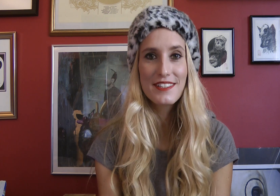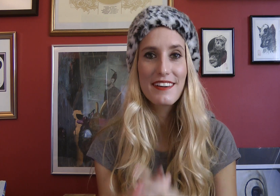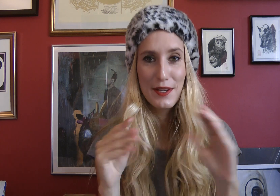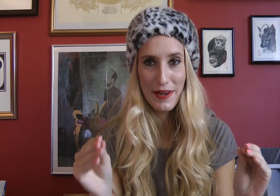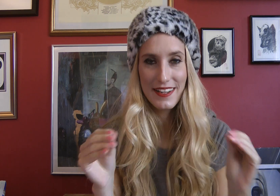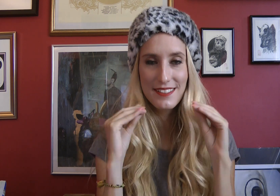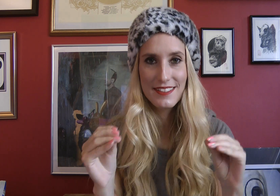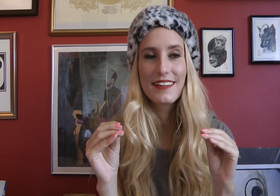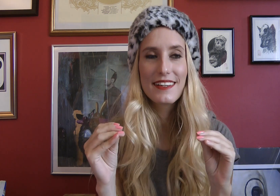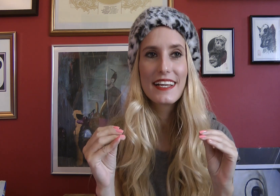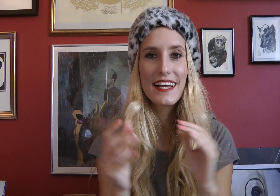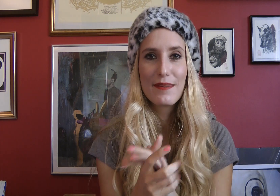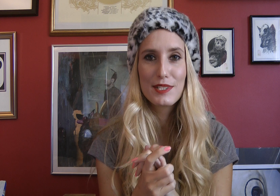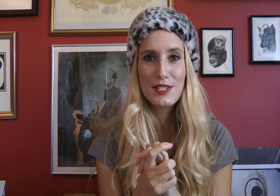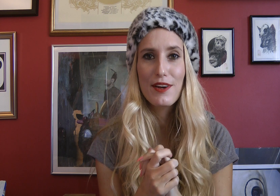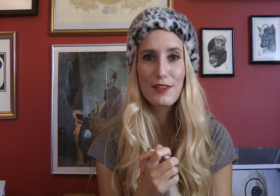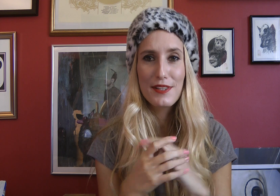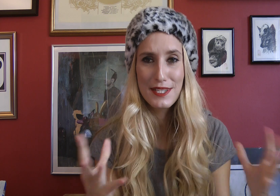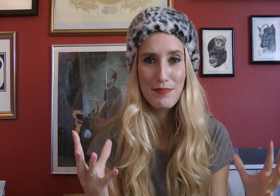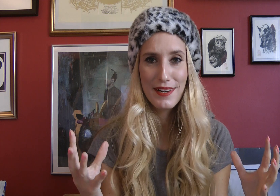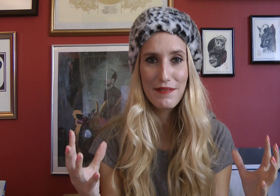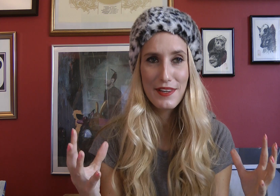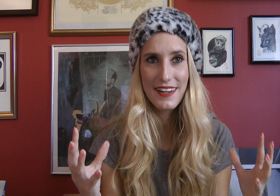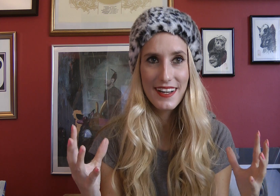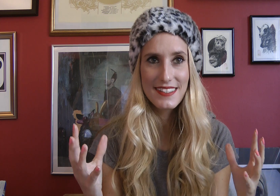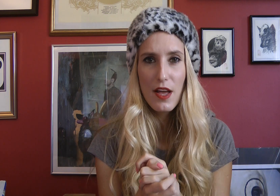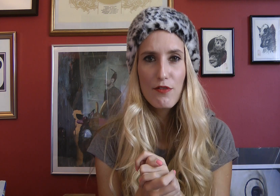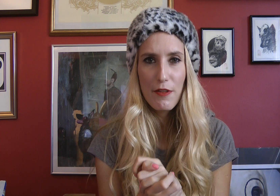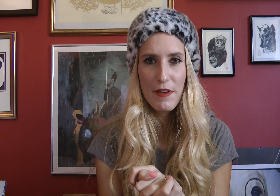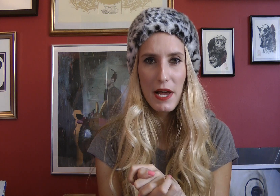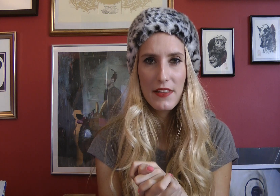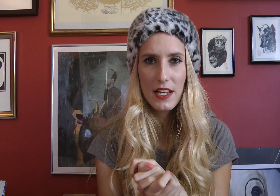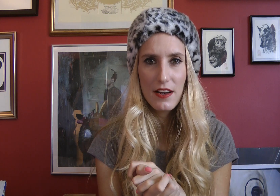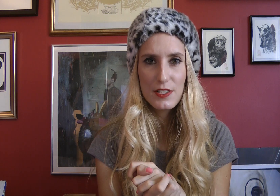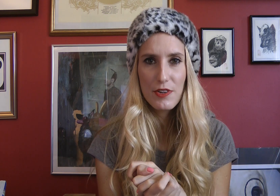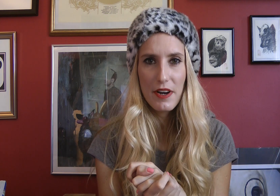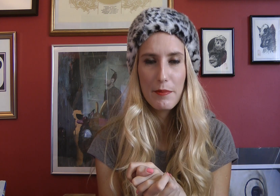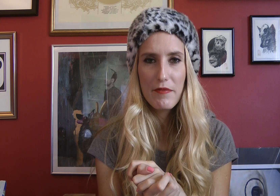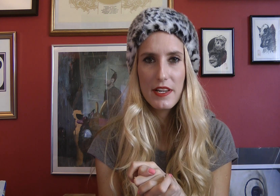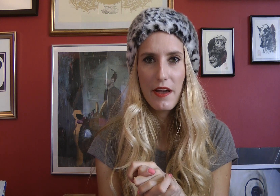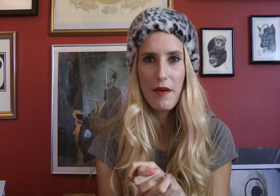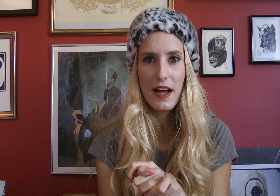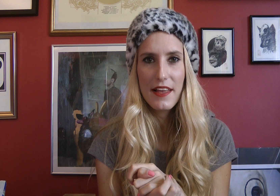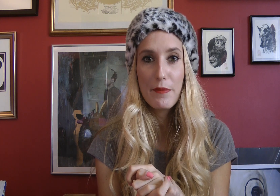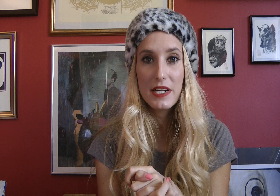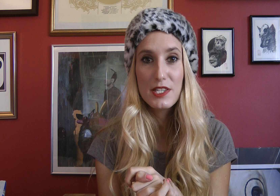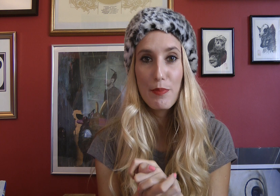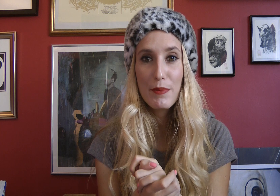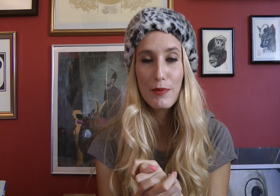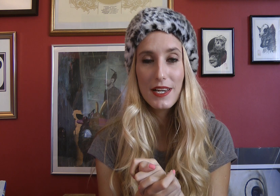this very quickly and succinctly just so I've got something to put up for you guys. From the feedback in the last group therapy video, I get the impression that people would